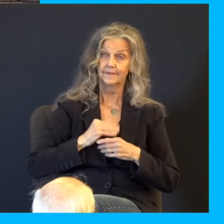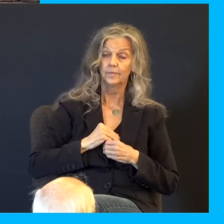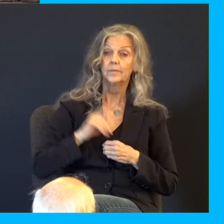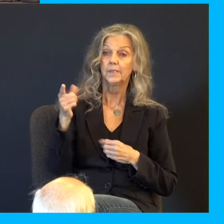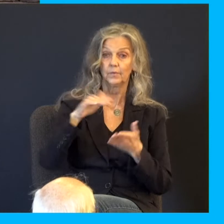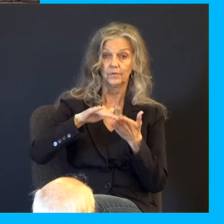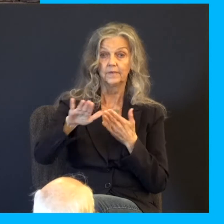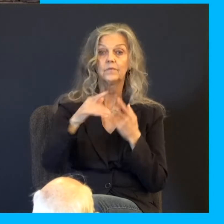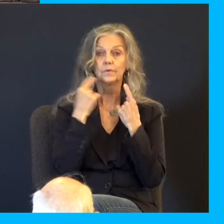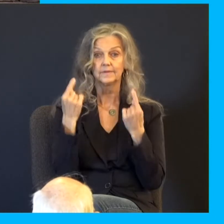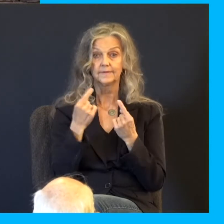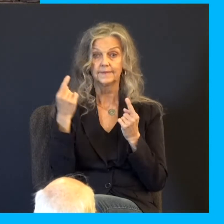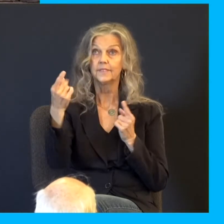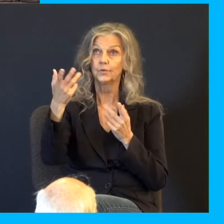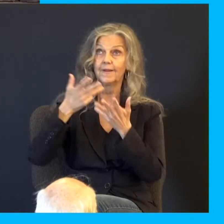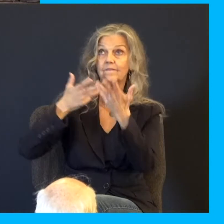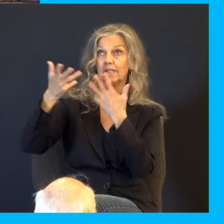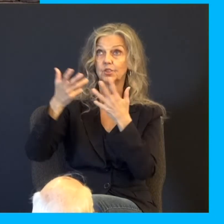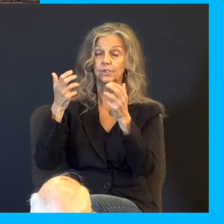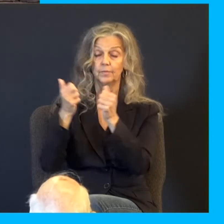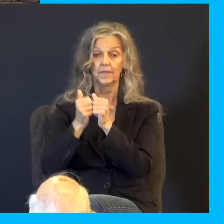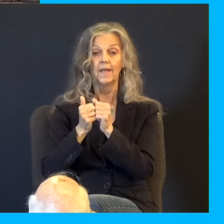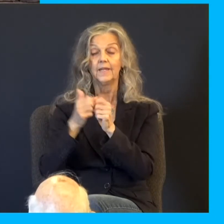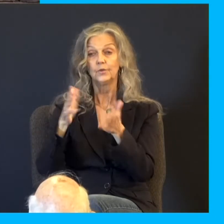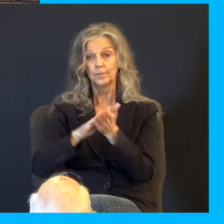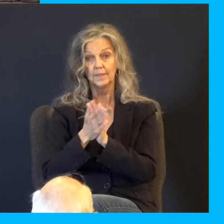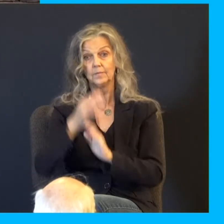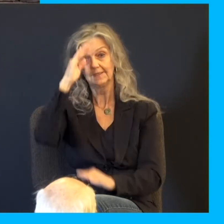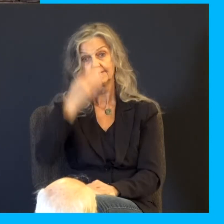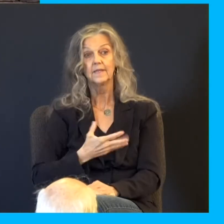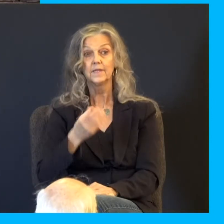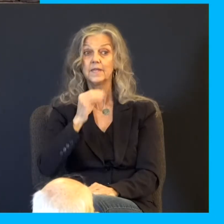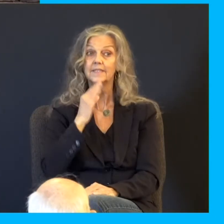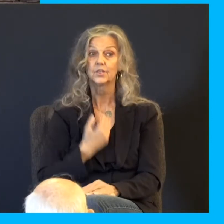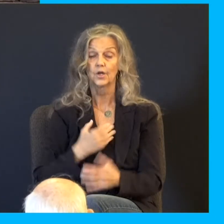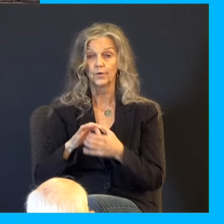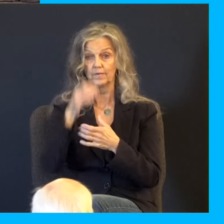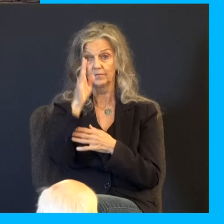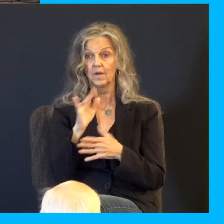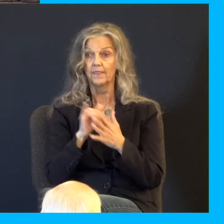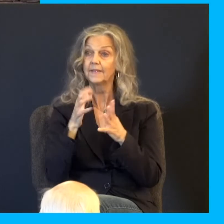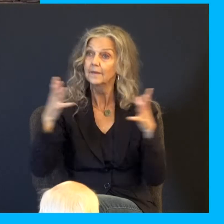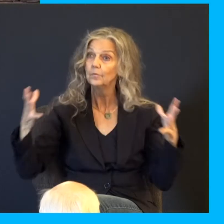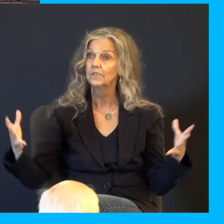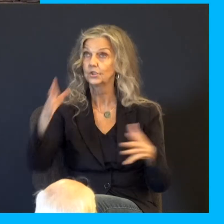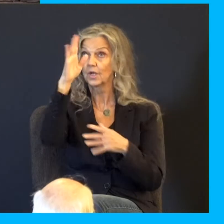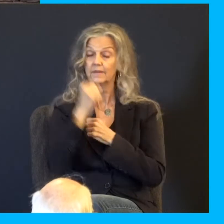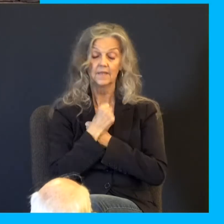could be back and become a son or a daughter of God. That is how much God loves this world, that he will eventually have